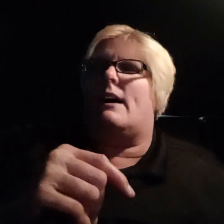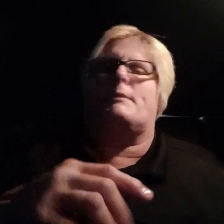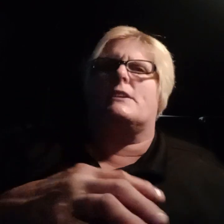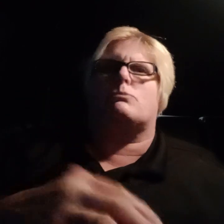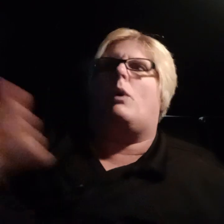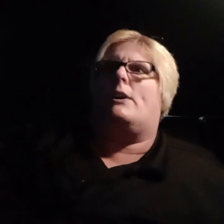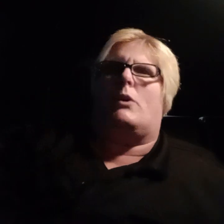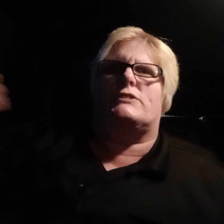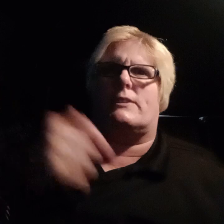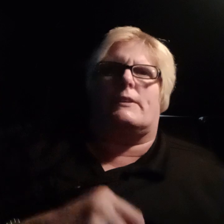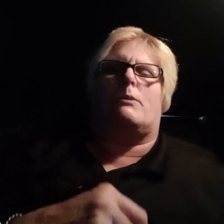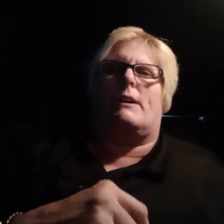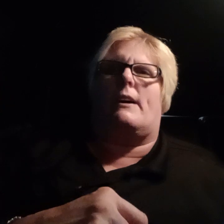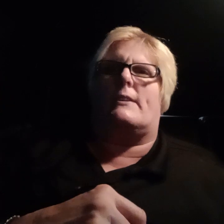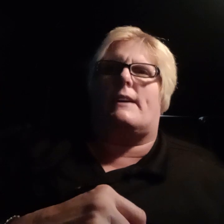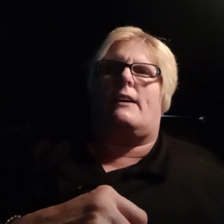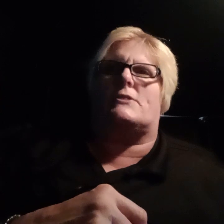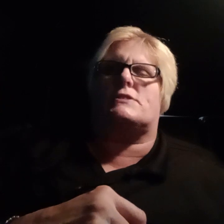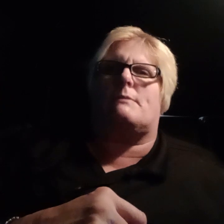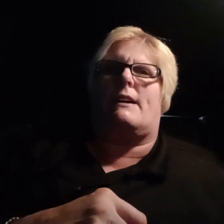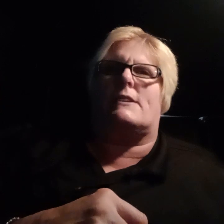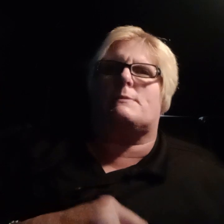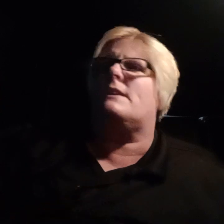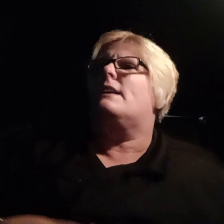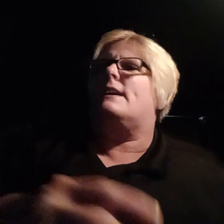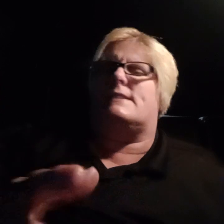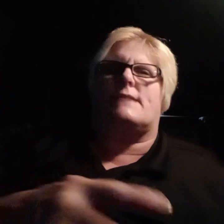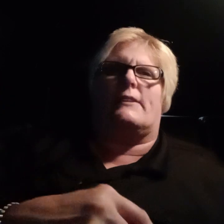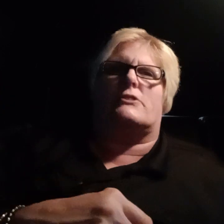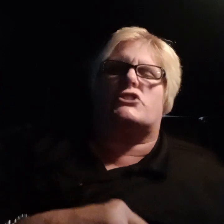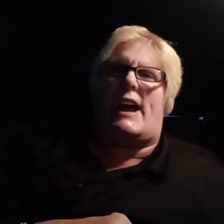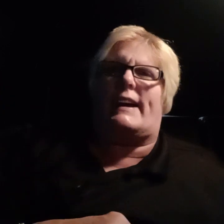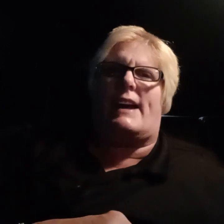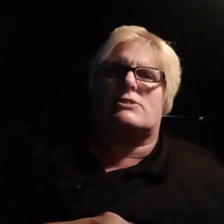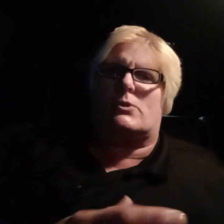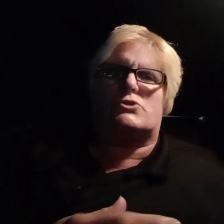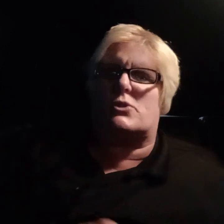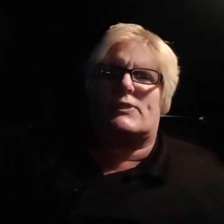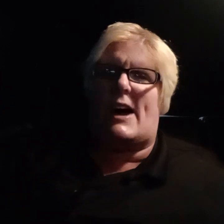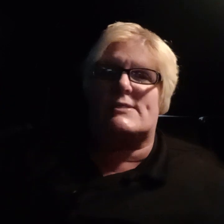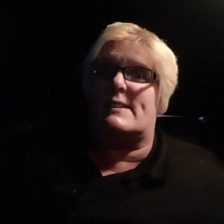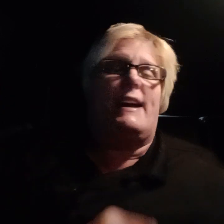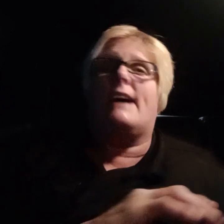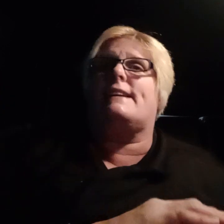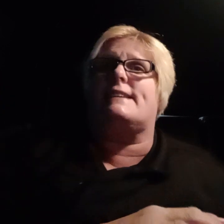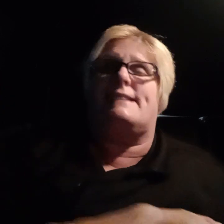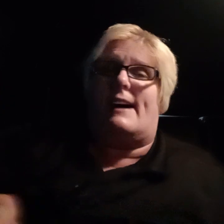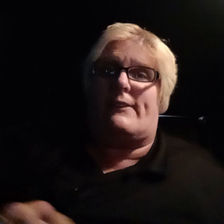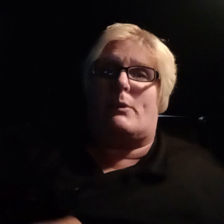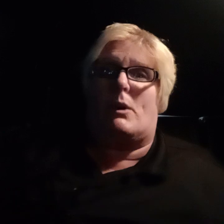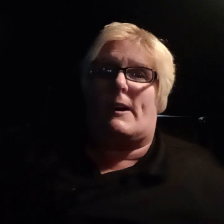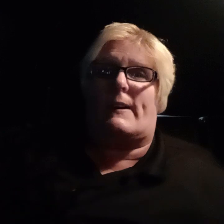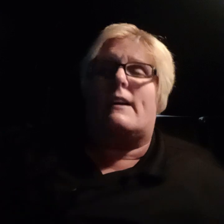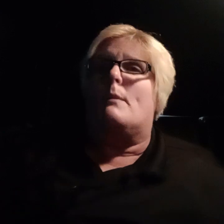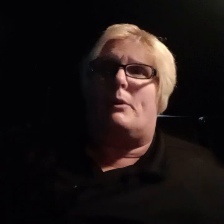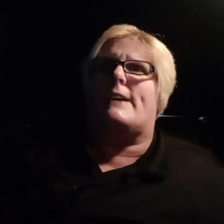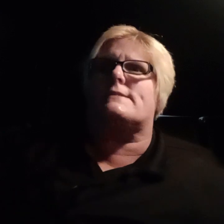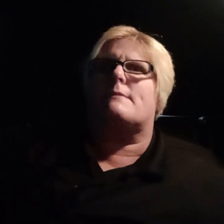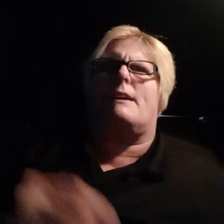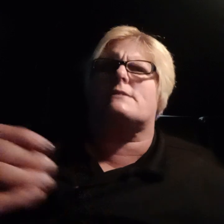Because one owes $3,100 to my husband. And this other jackass owes $2,000. And he did none of the work. Plus, my